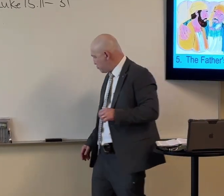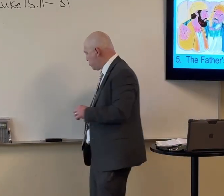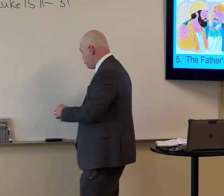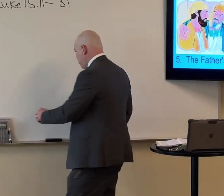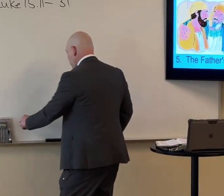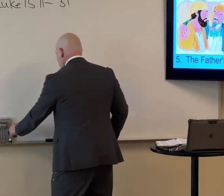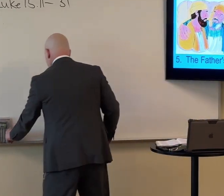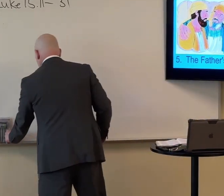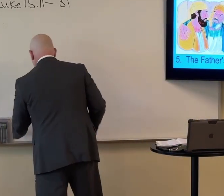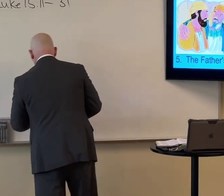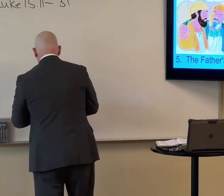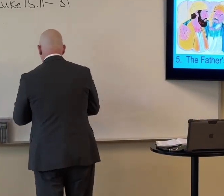Admonition.